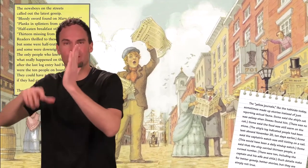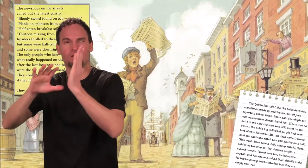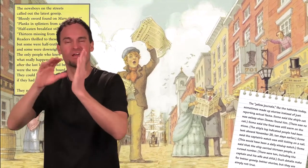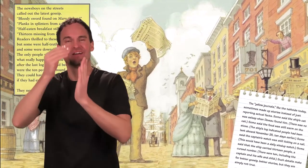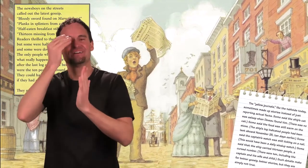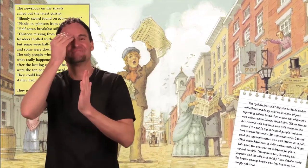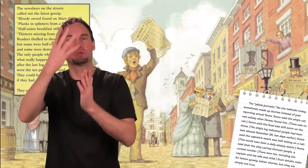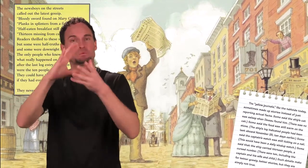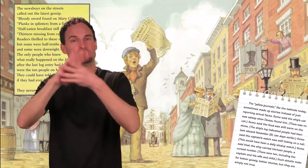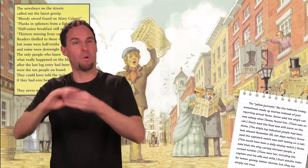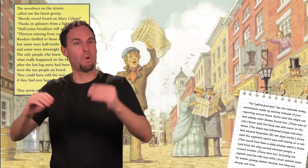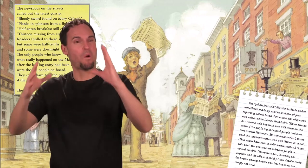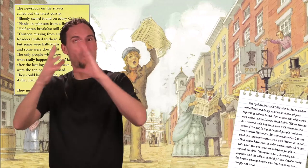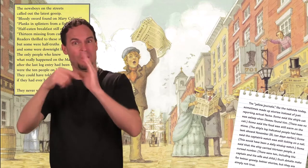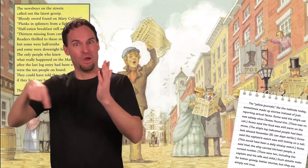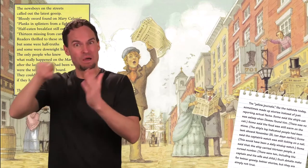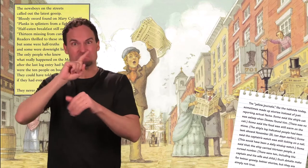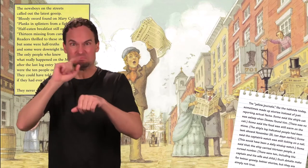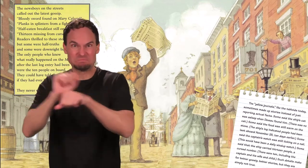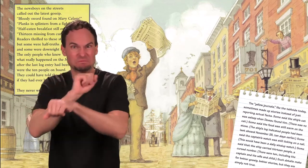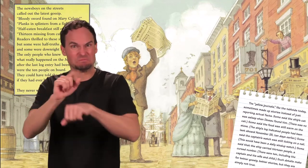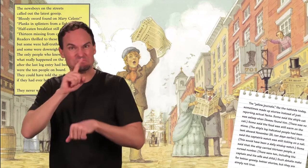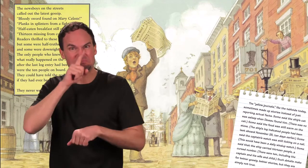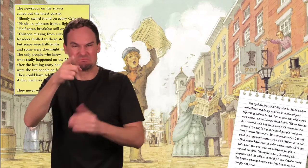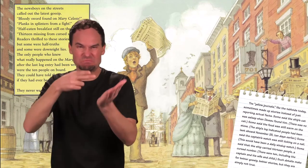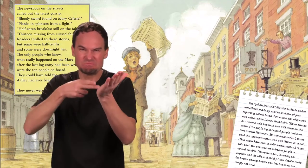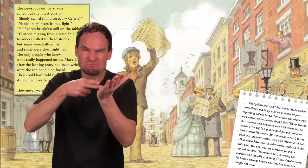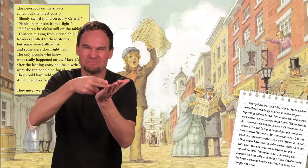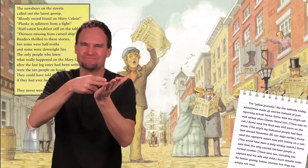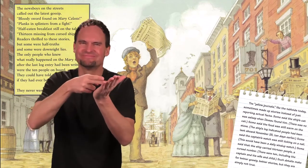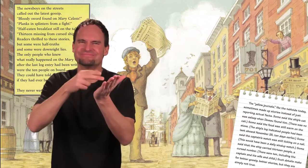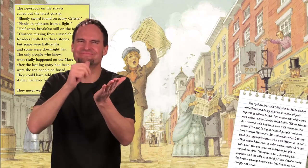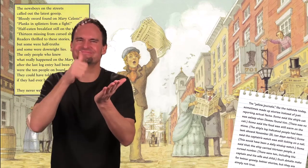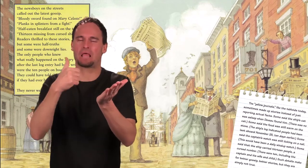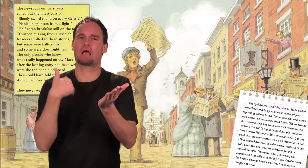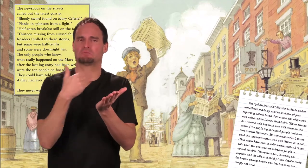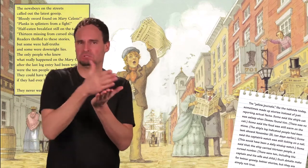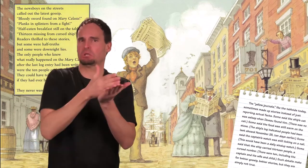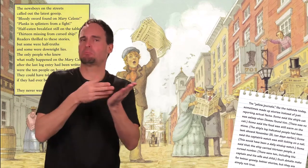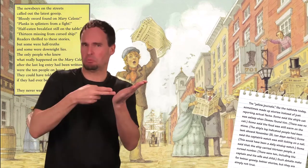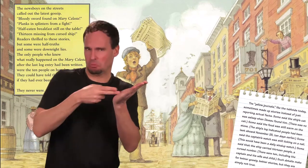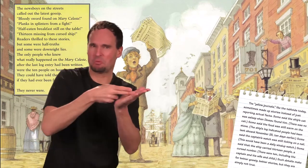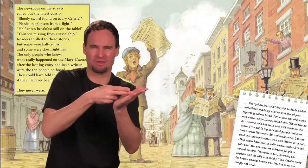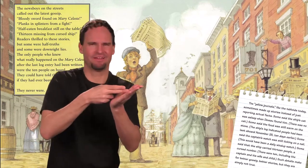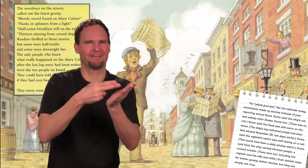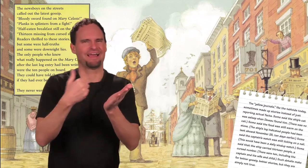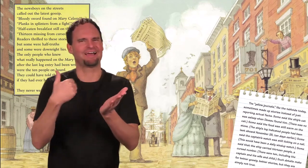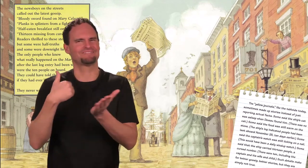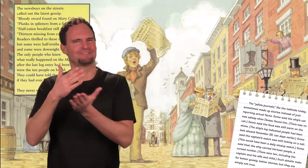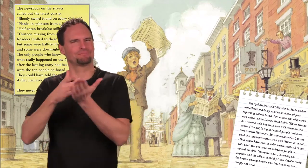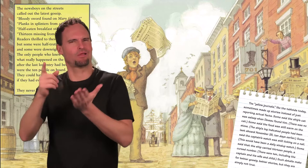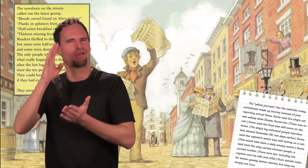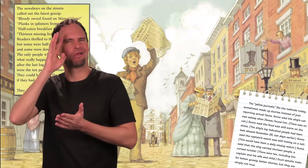The only people who knew what really happened on the Mary Celeste after the last log entry had been written